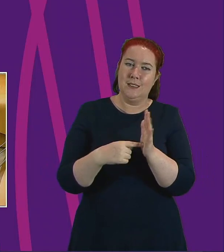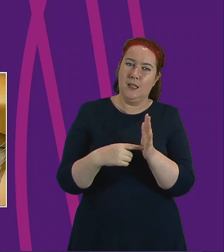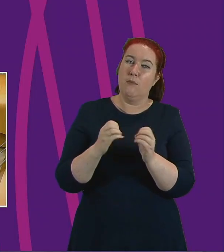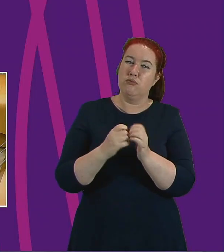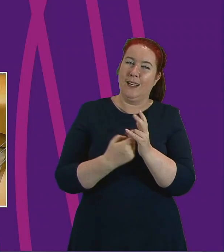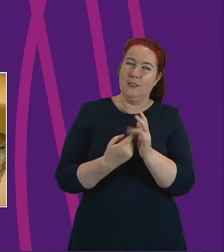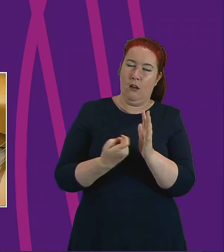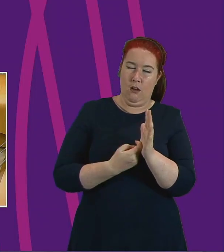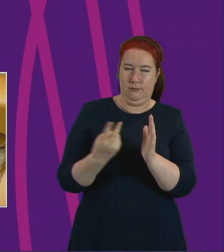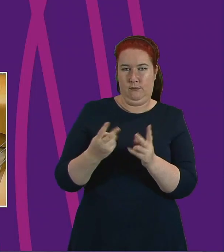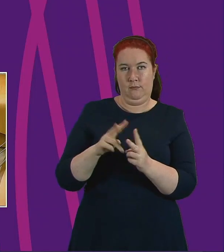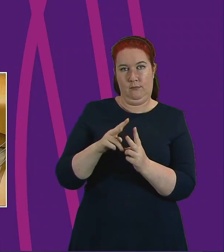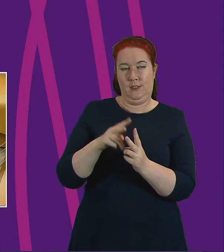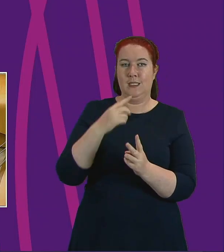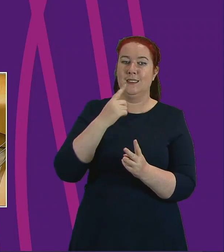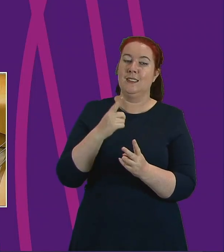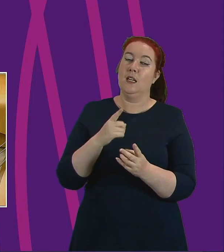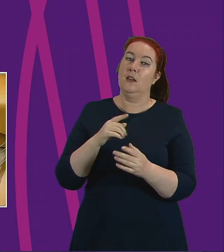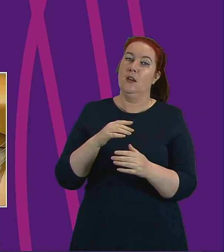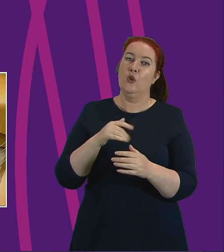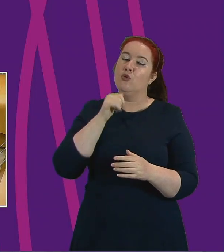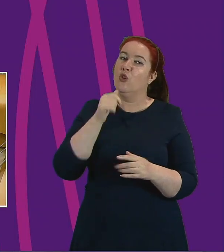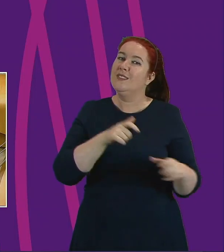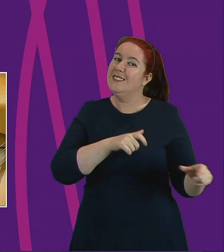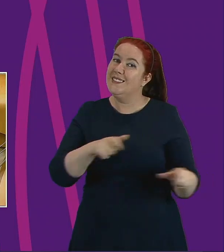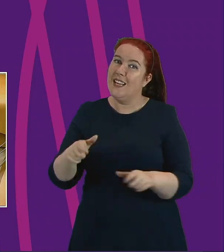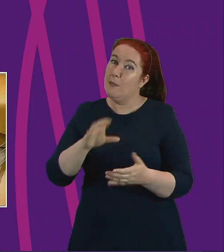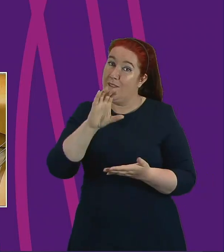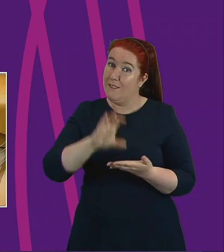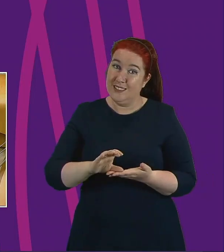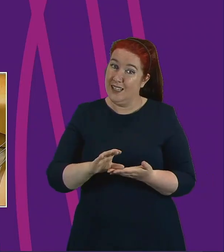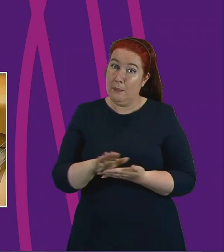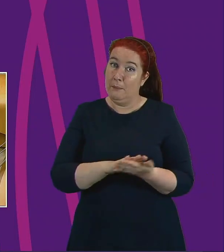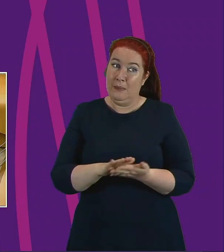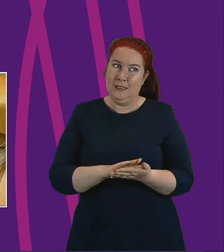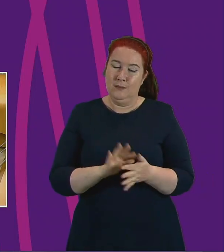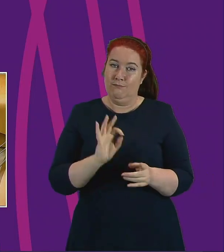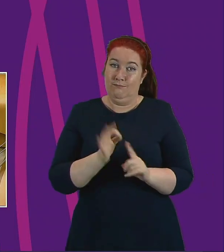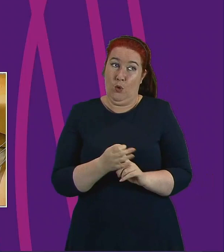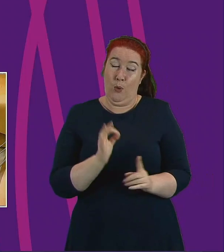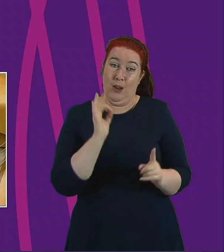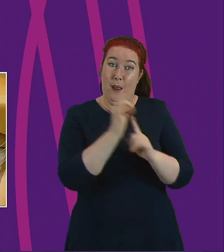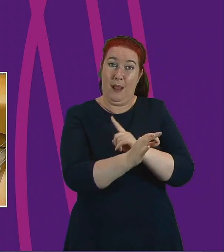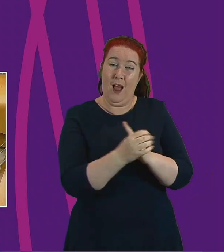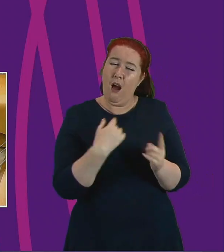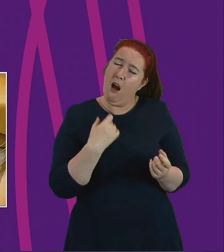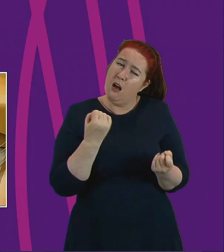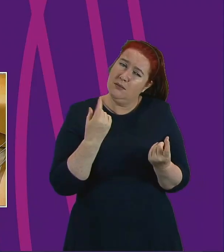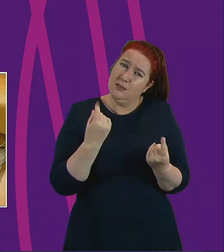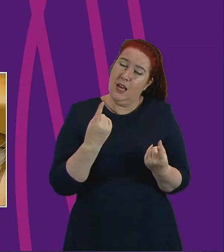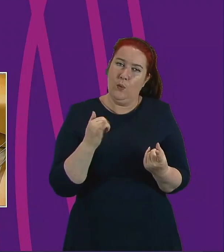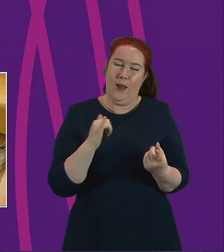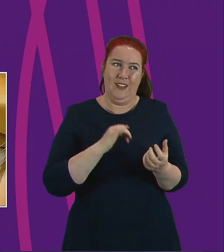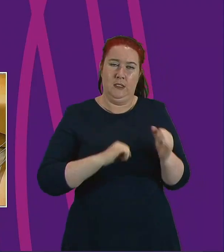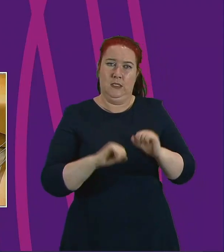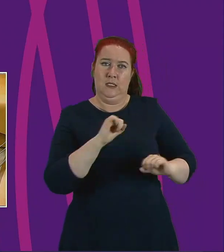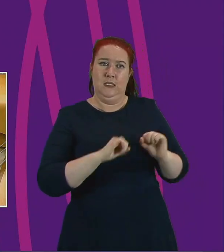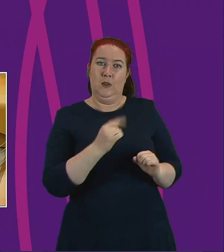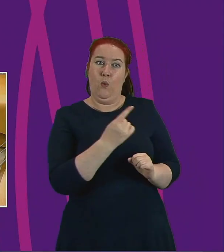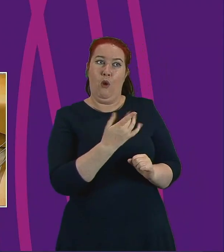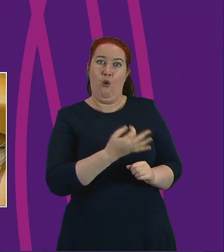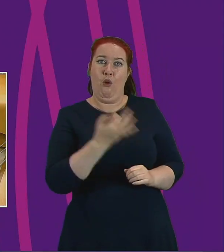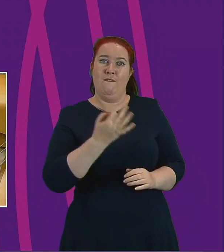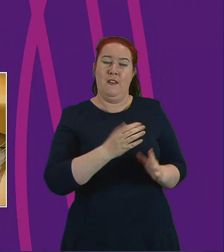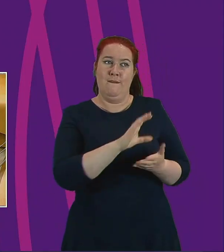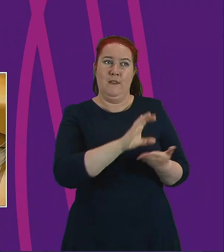certainty around sustainable funding meant that they didn't actually apply. I think I can understand why there might be a reticence around setting